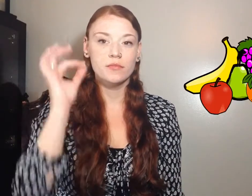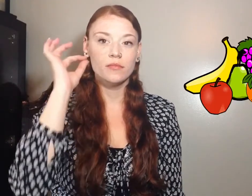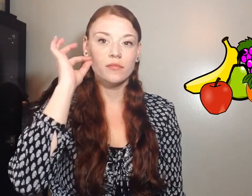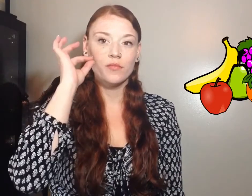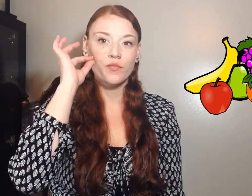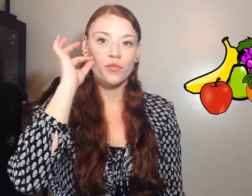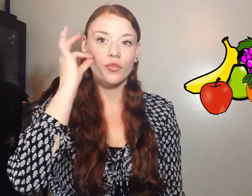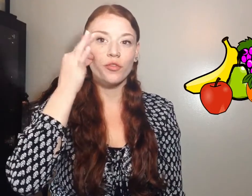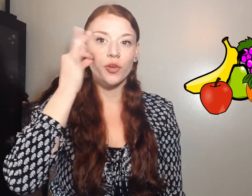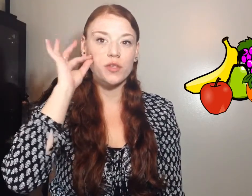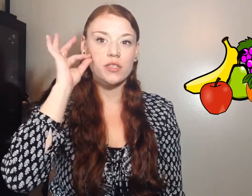Fruit.